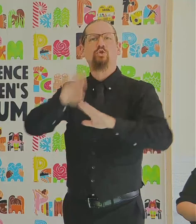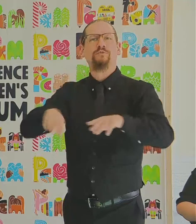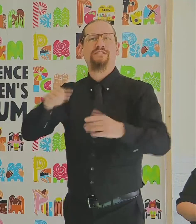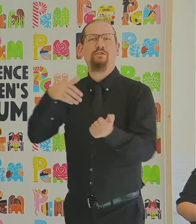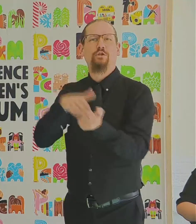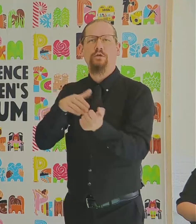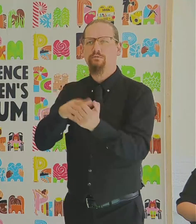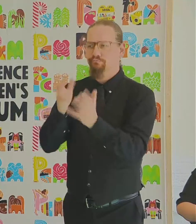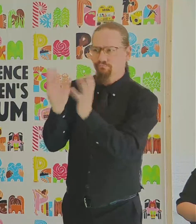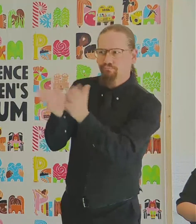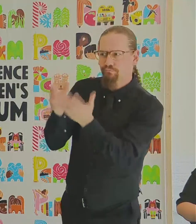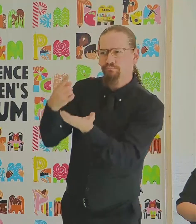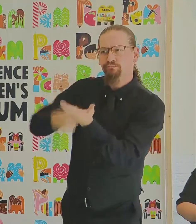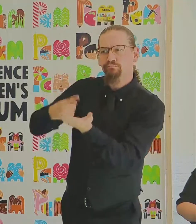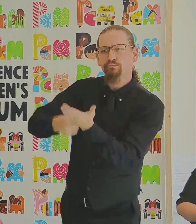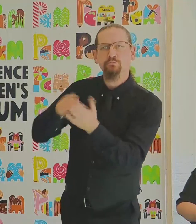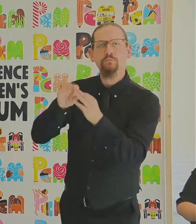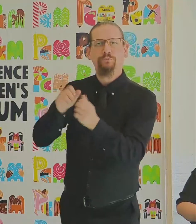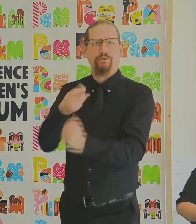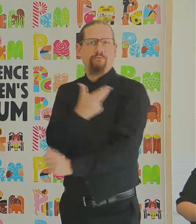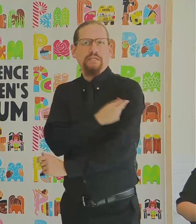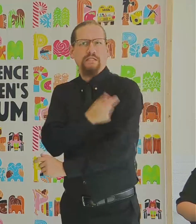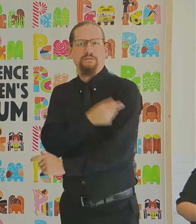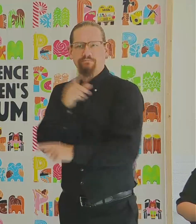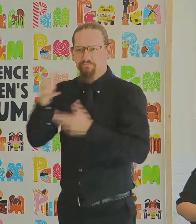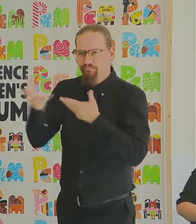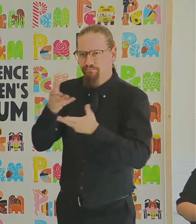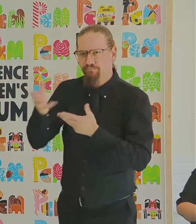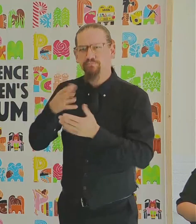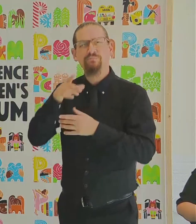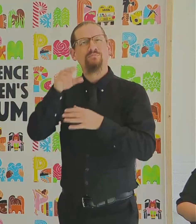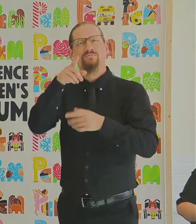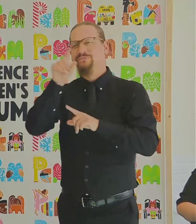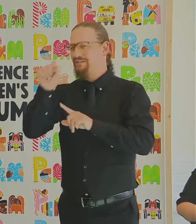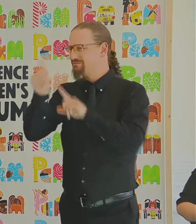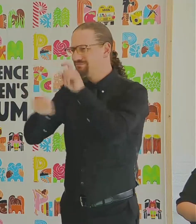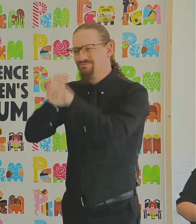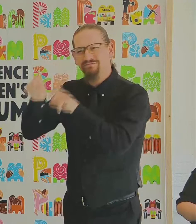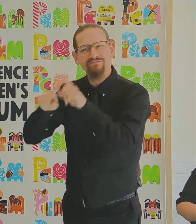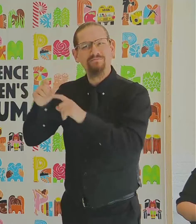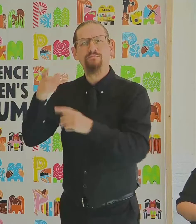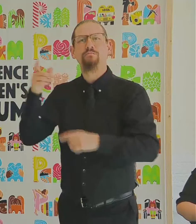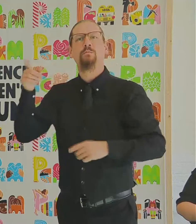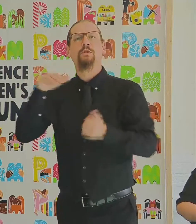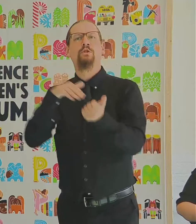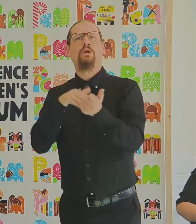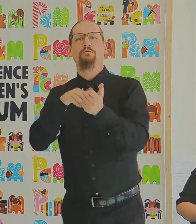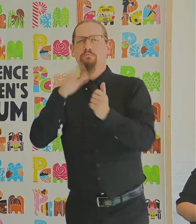is happy to partner with you and answer all the questions in a scientifically-based way.